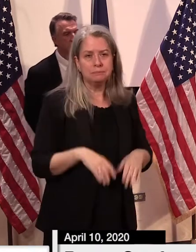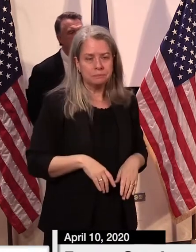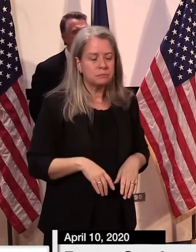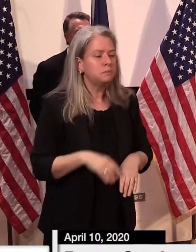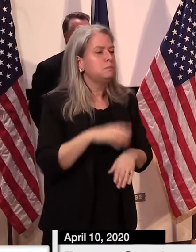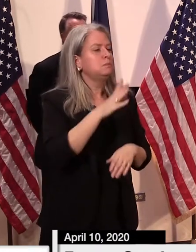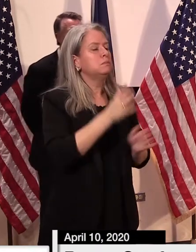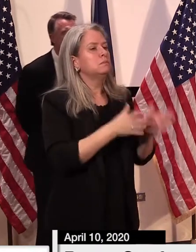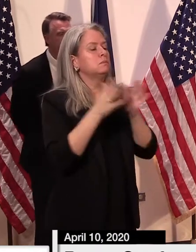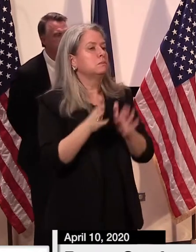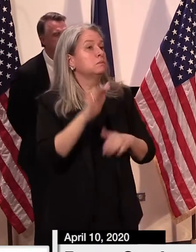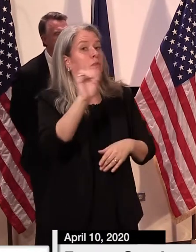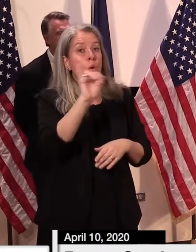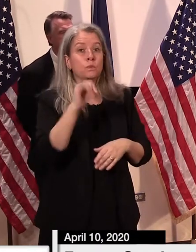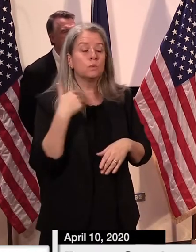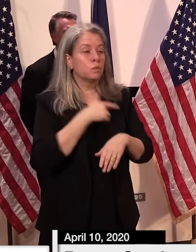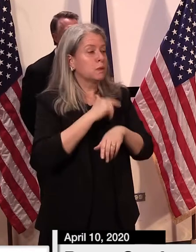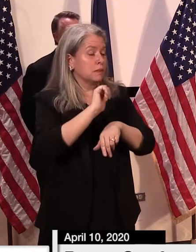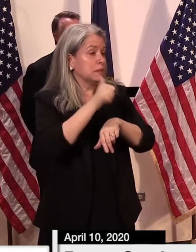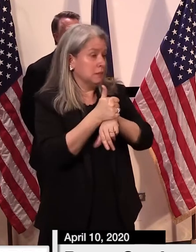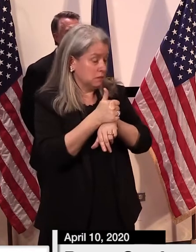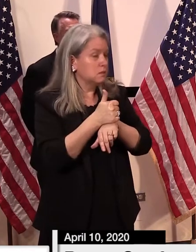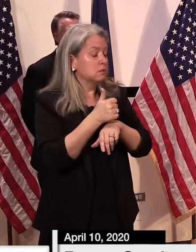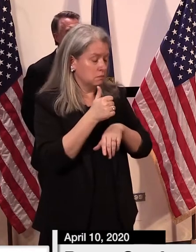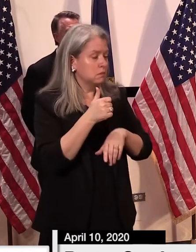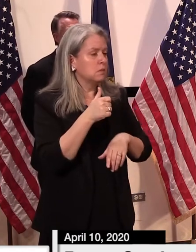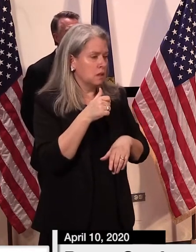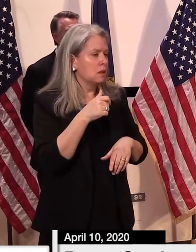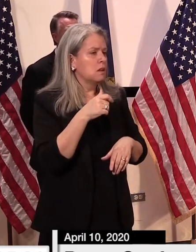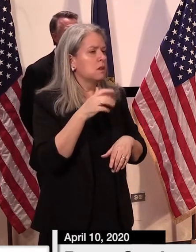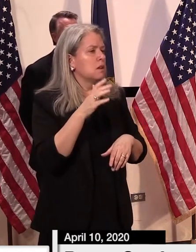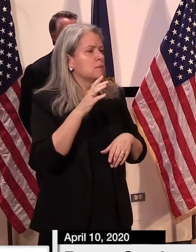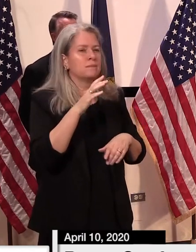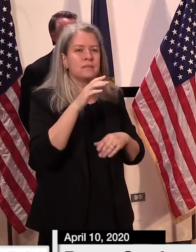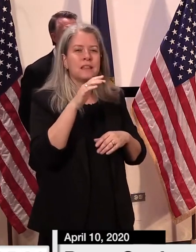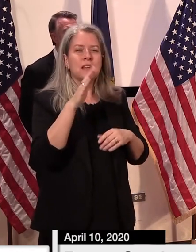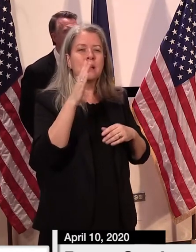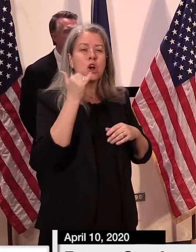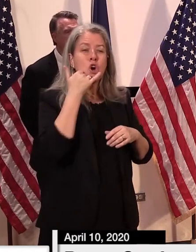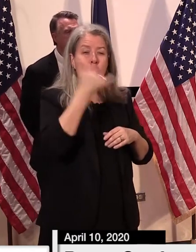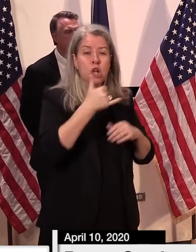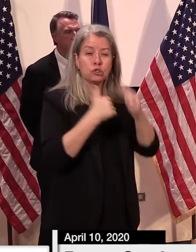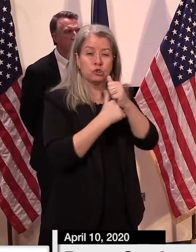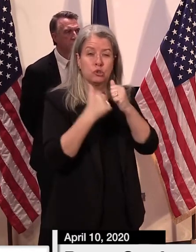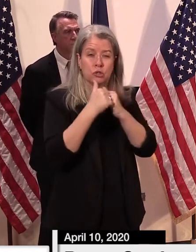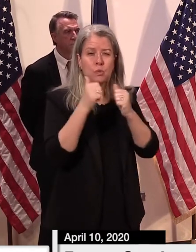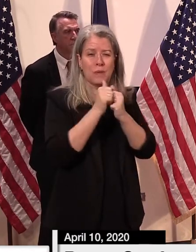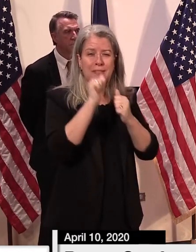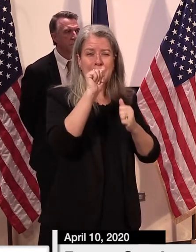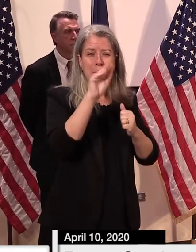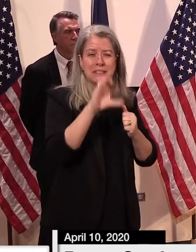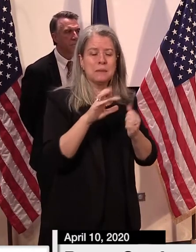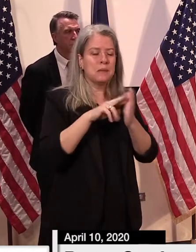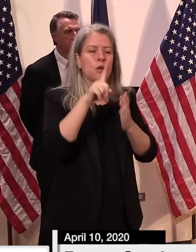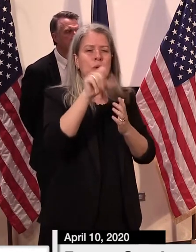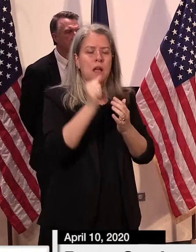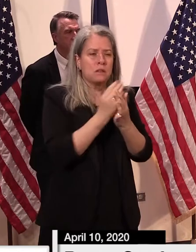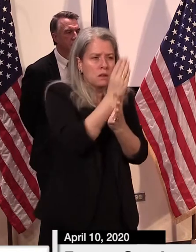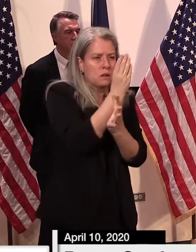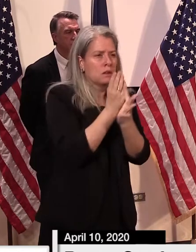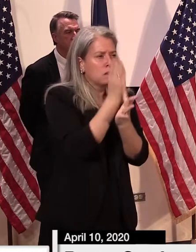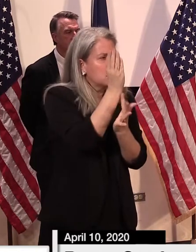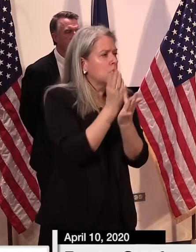important note for everybody here today and listening on the phone, an alphabetized calling structure. We can give more details for that.